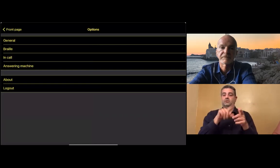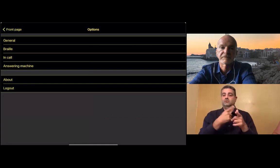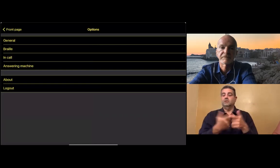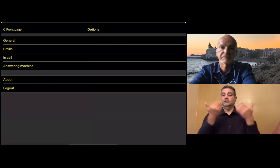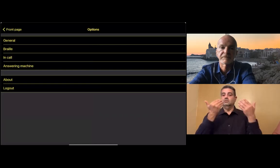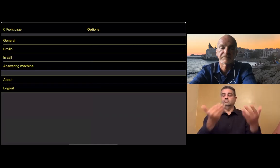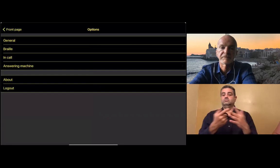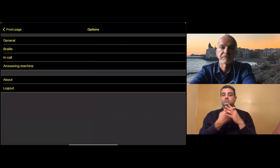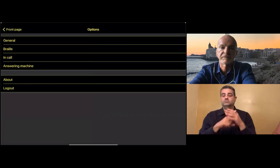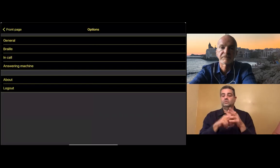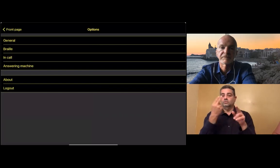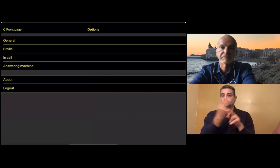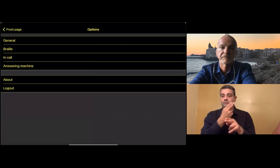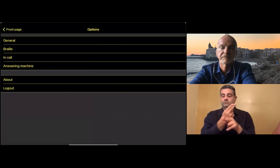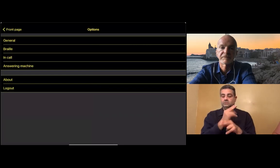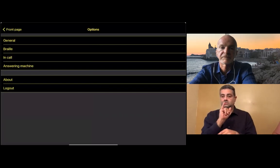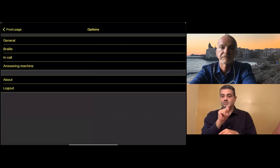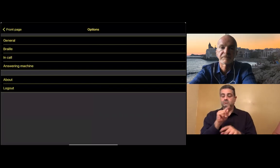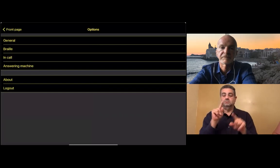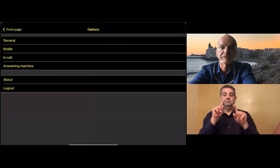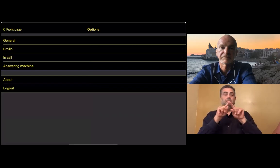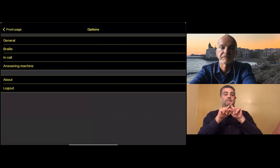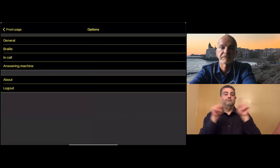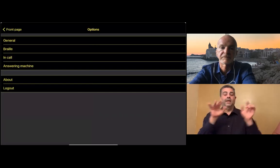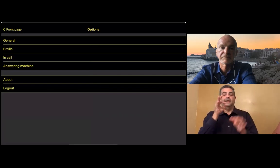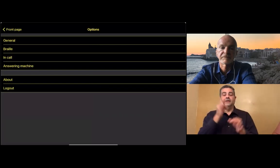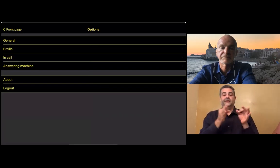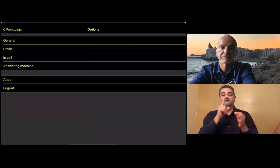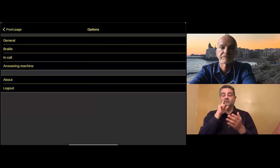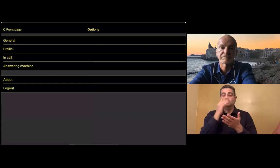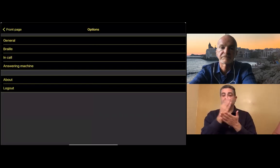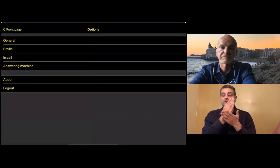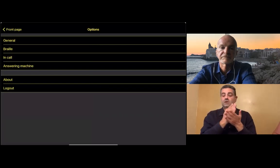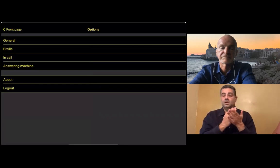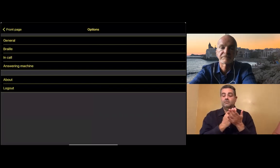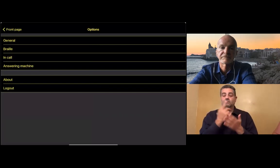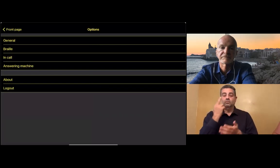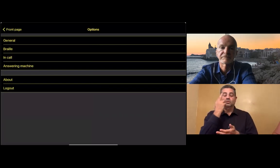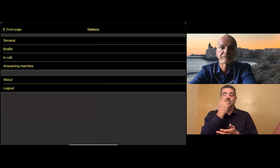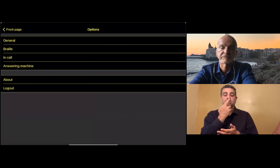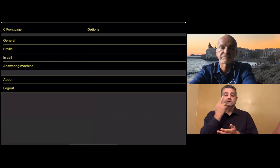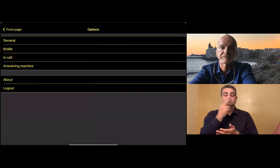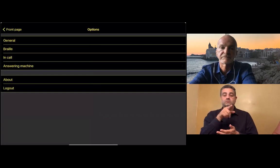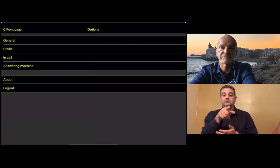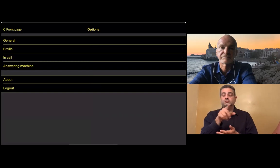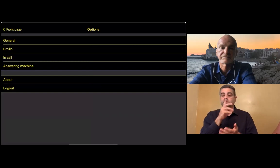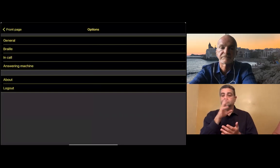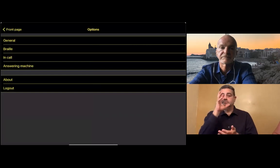There are three simple questions. Once you answer those, you're able to use it with your braille display.